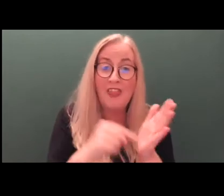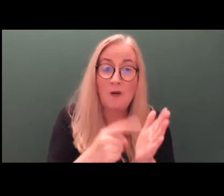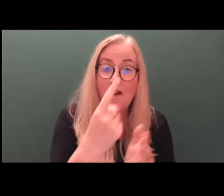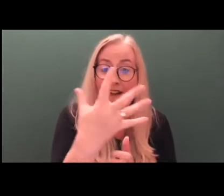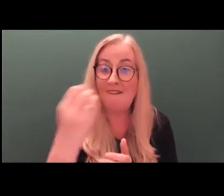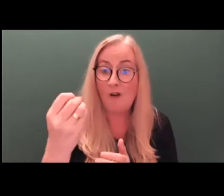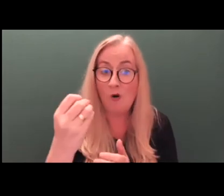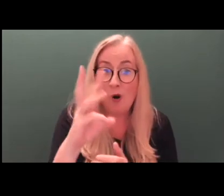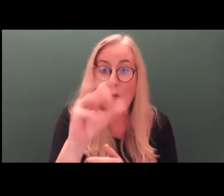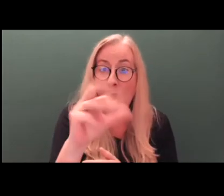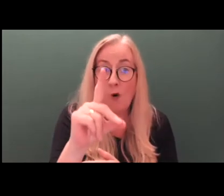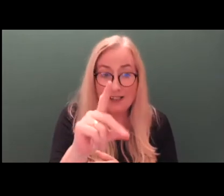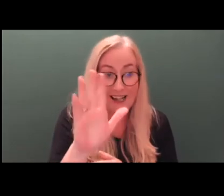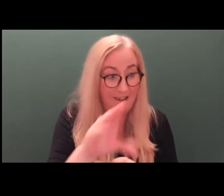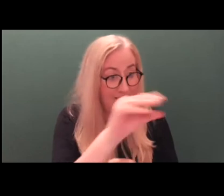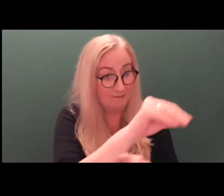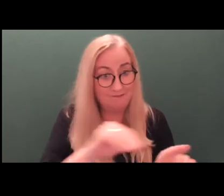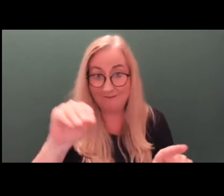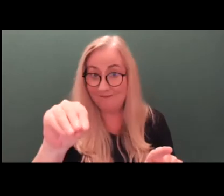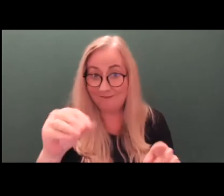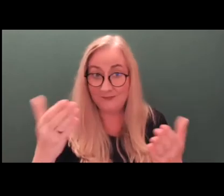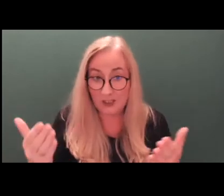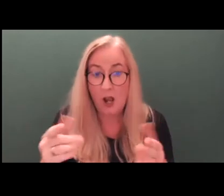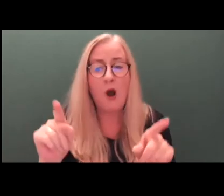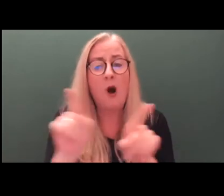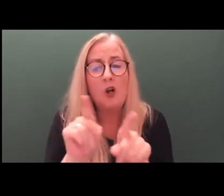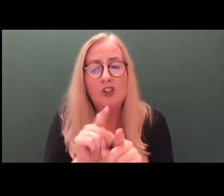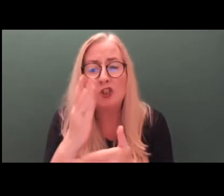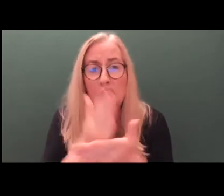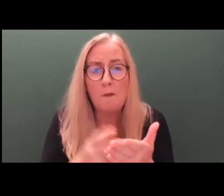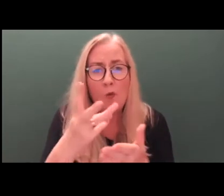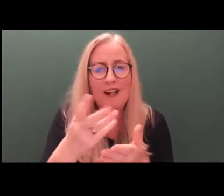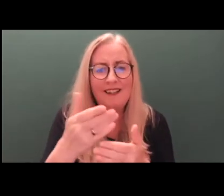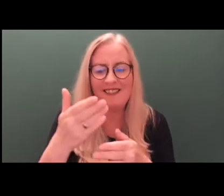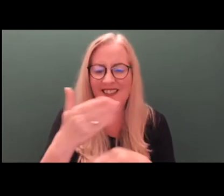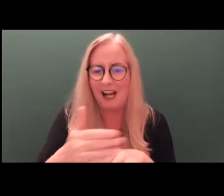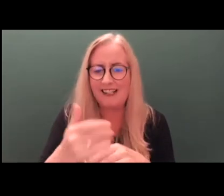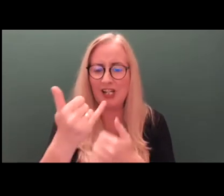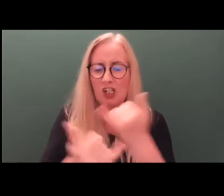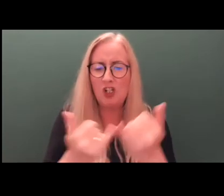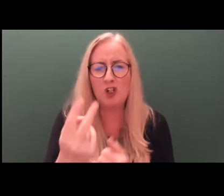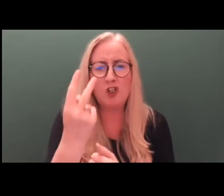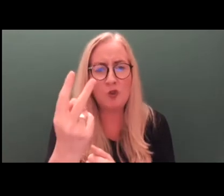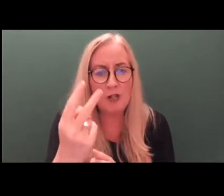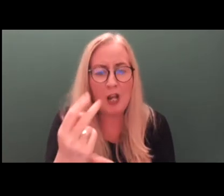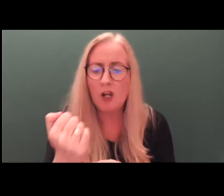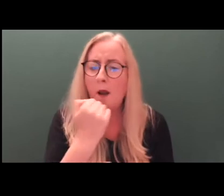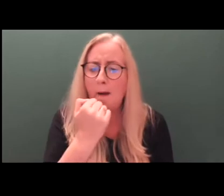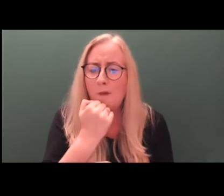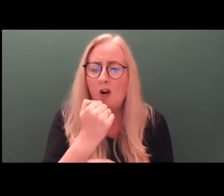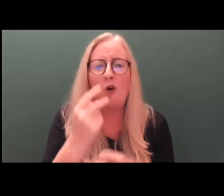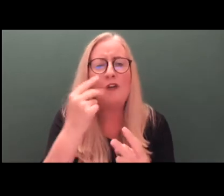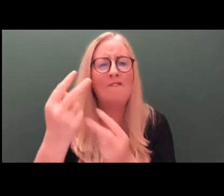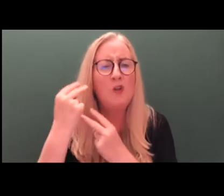birds. Some easing will, of course, commence in year two, and the numbers of reviews will start to